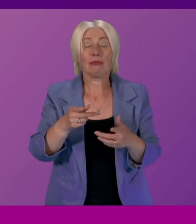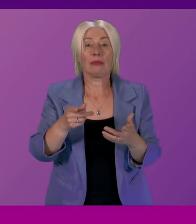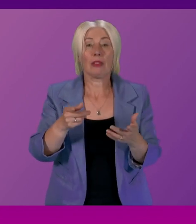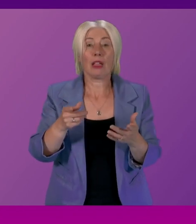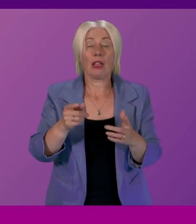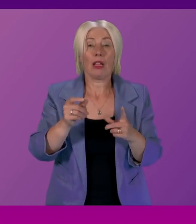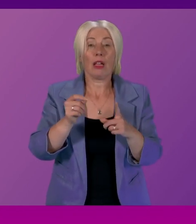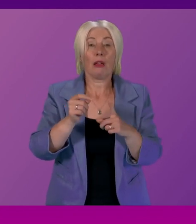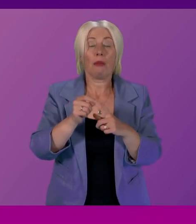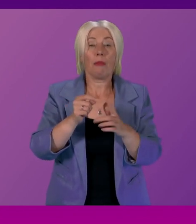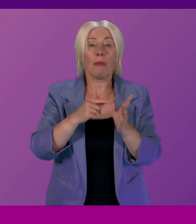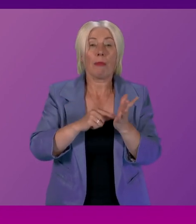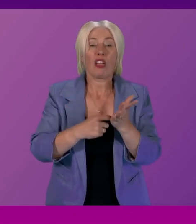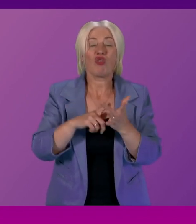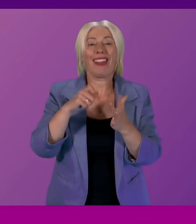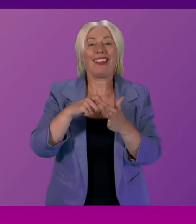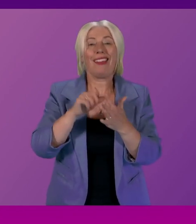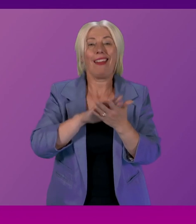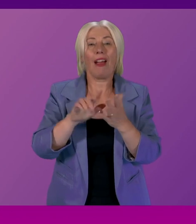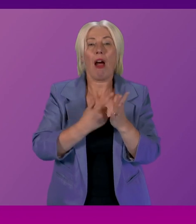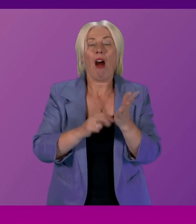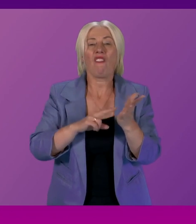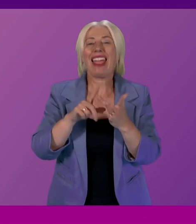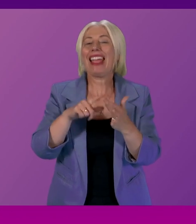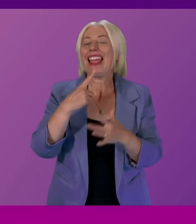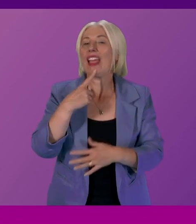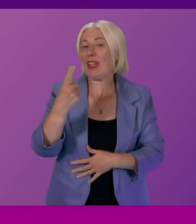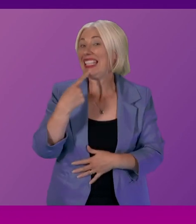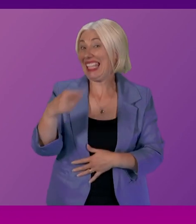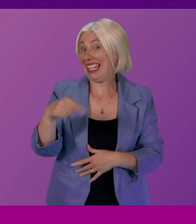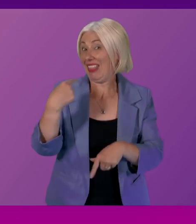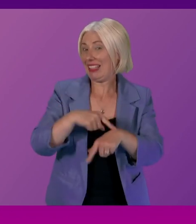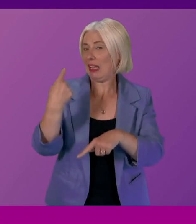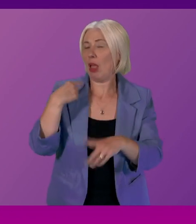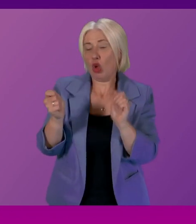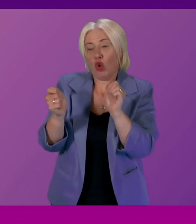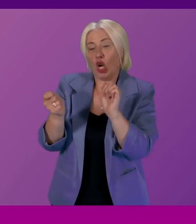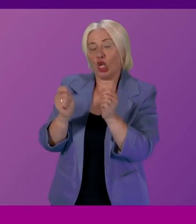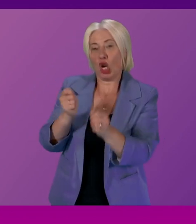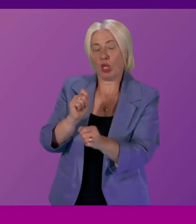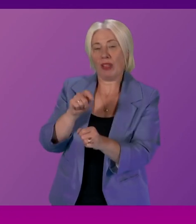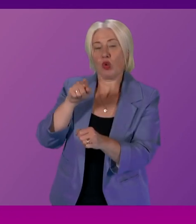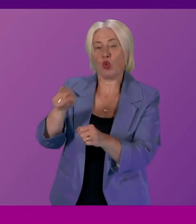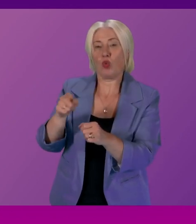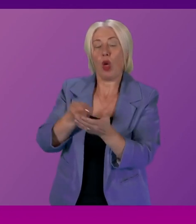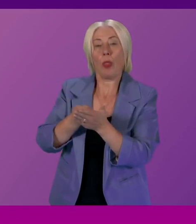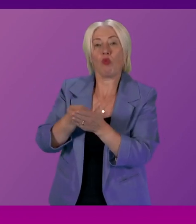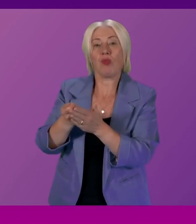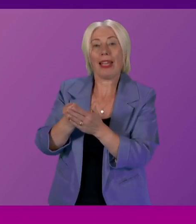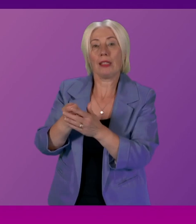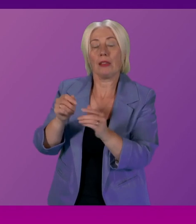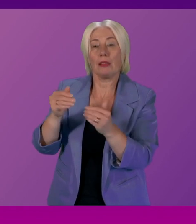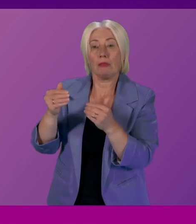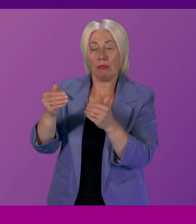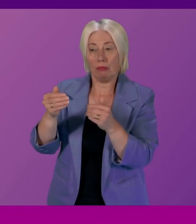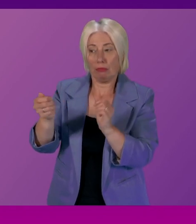Patrick Harvey in this regard that an adjustment to the rent adjudication process will prevent an immediate cliff